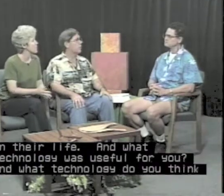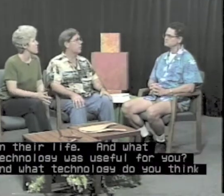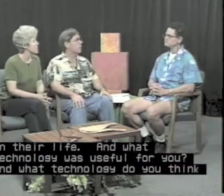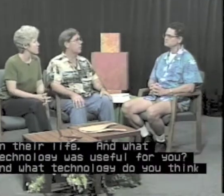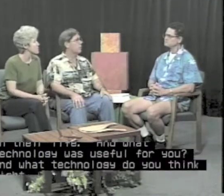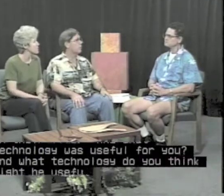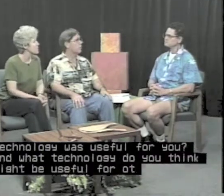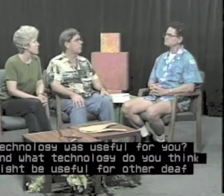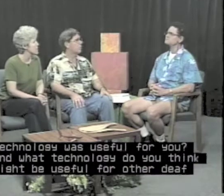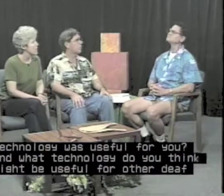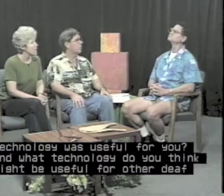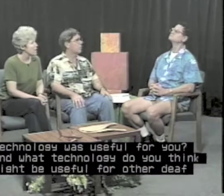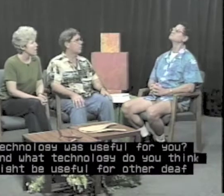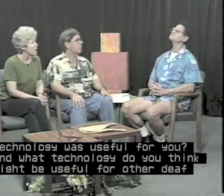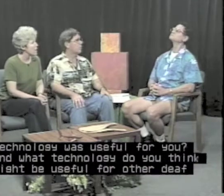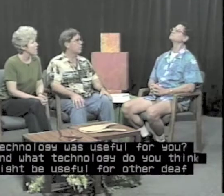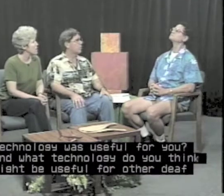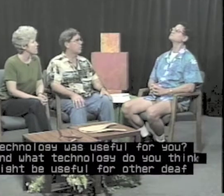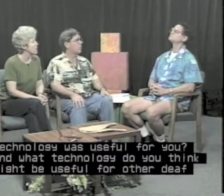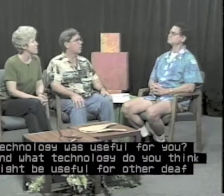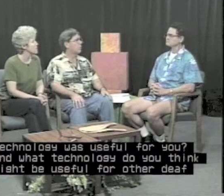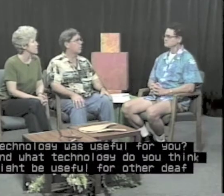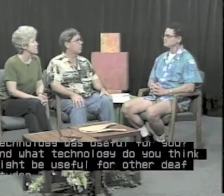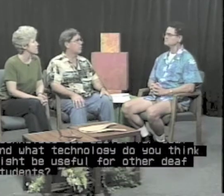think might be useful for other deaf students?